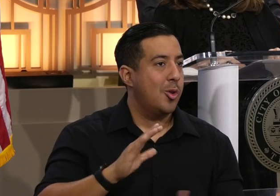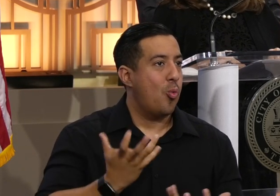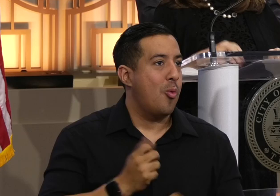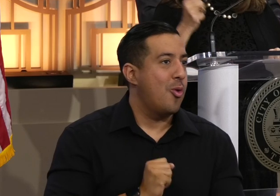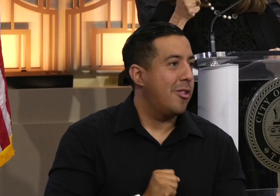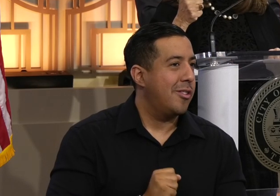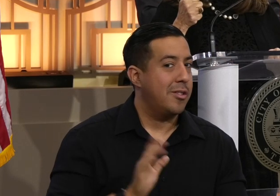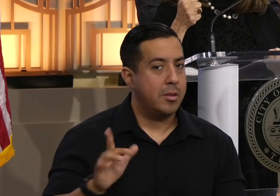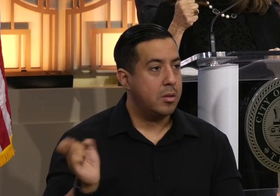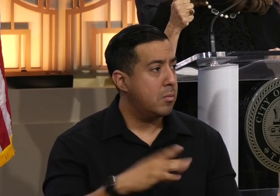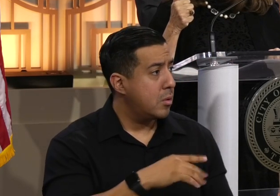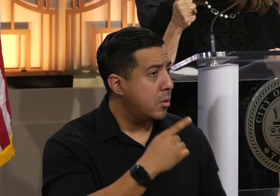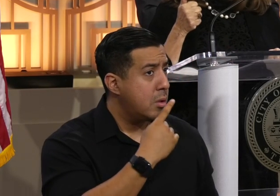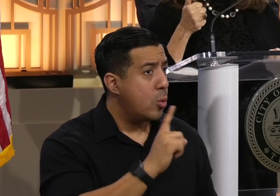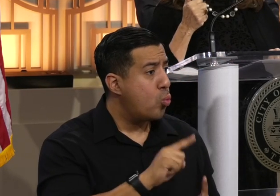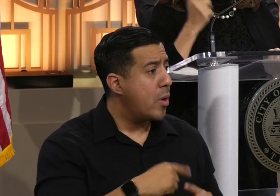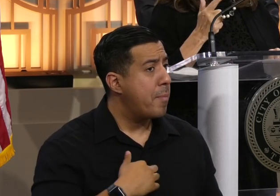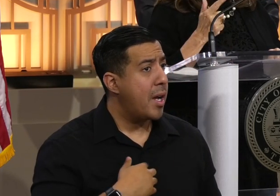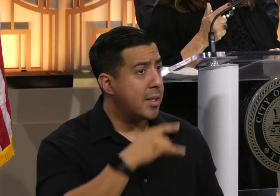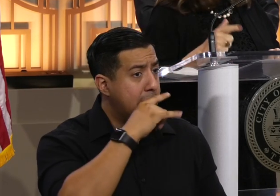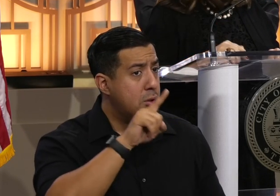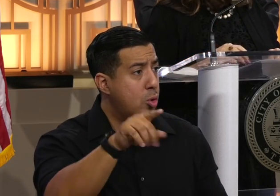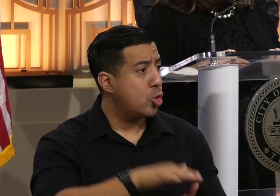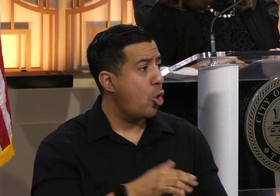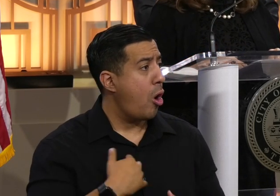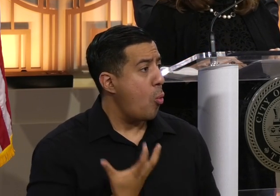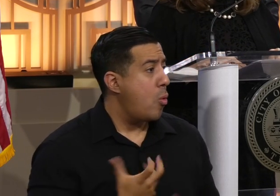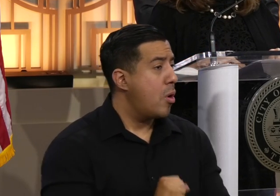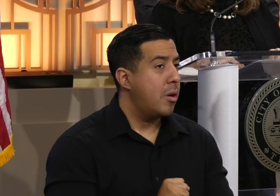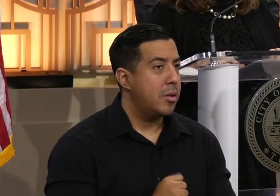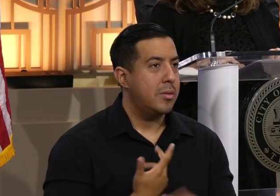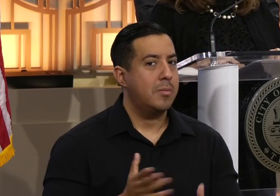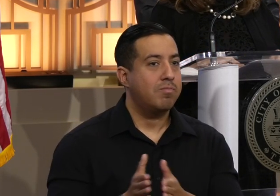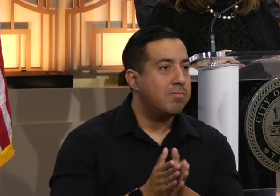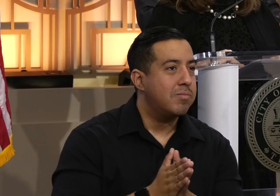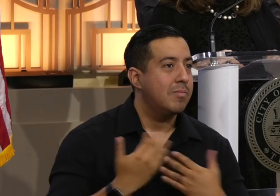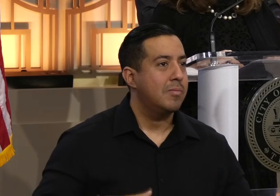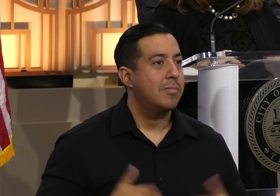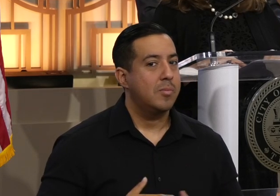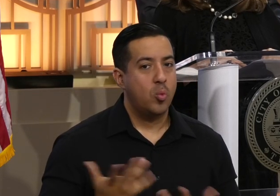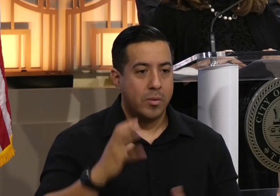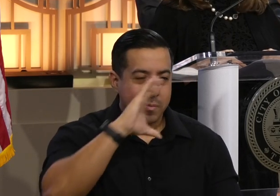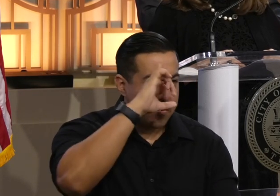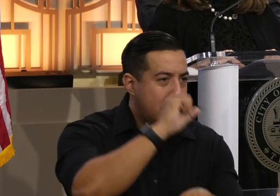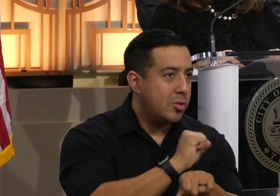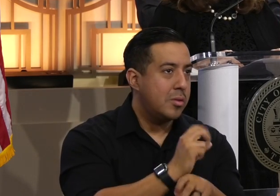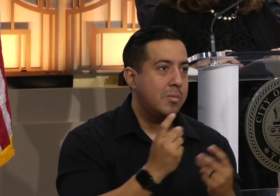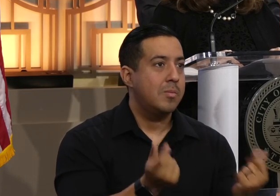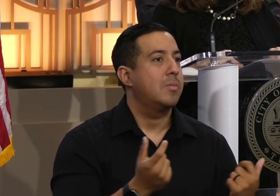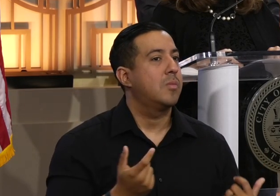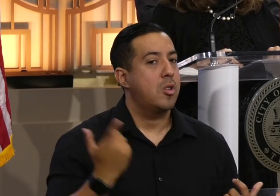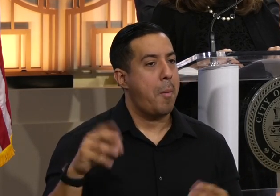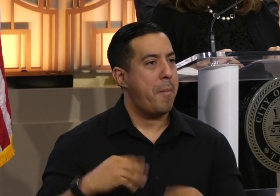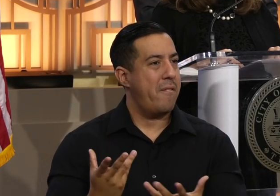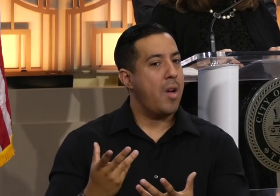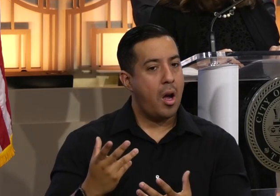questions. When can our kids go to school and when can we work? So they want to find jobs as soon as possible so they can provide for